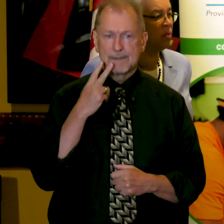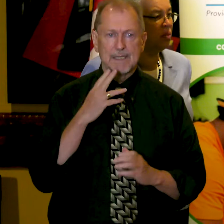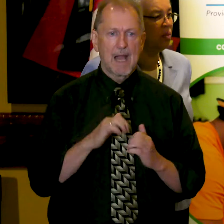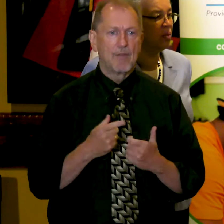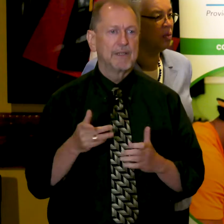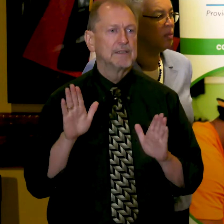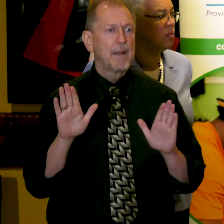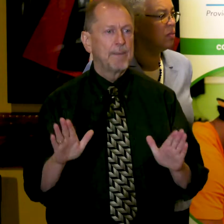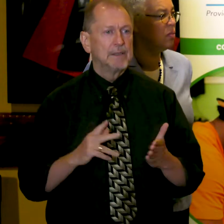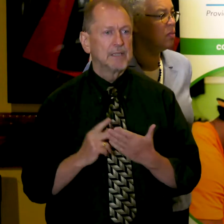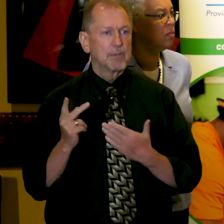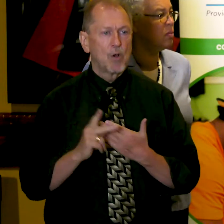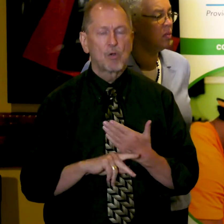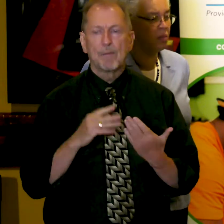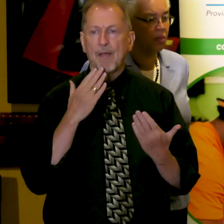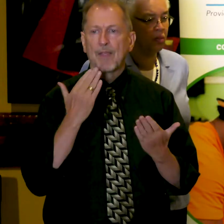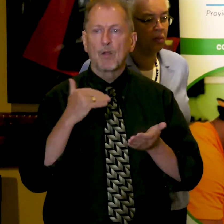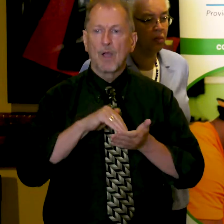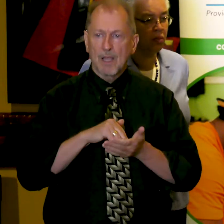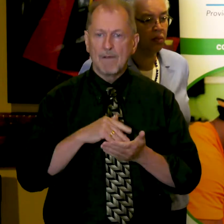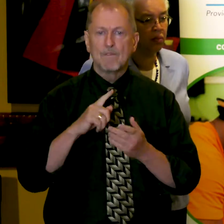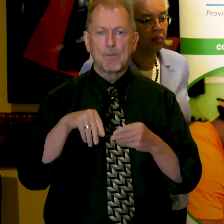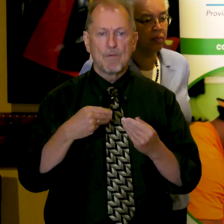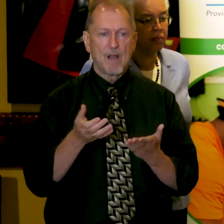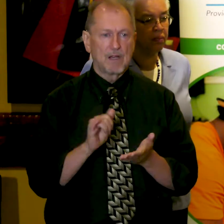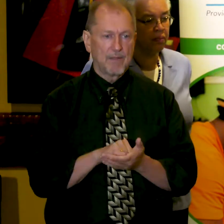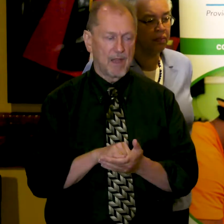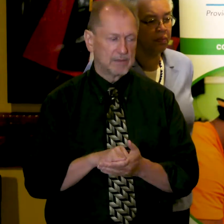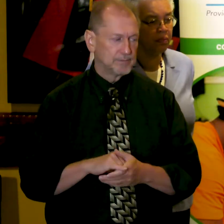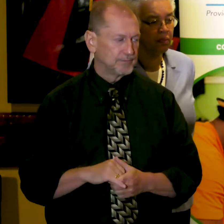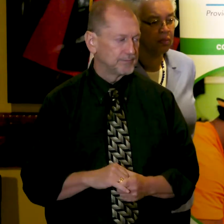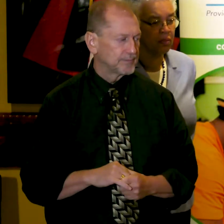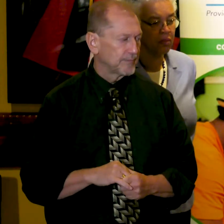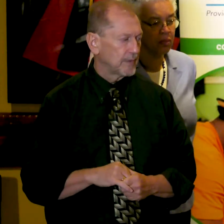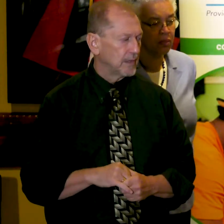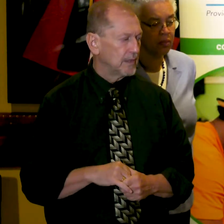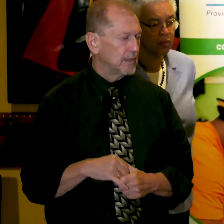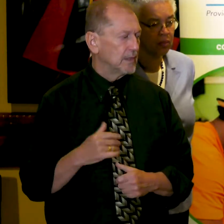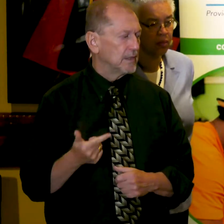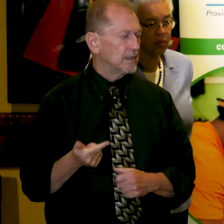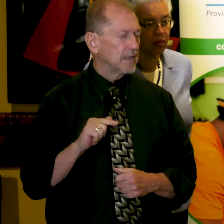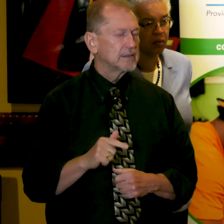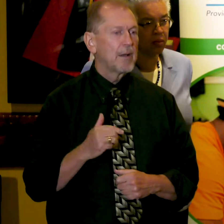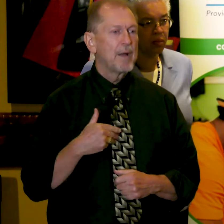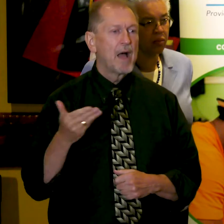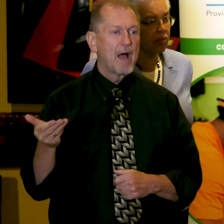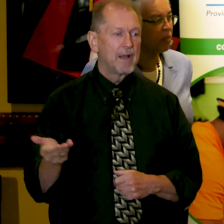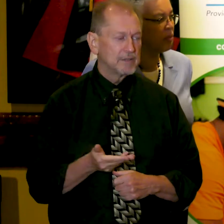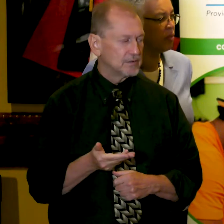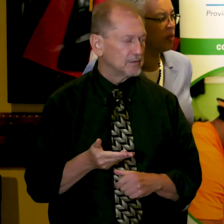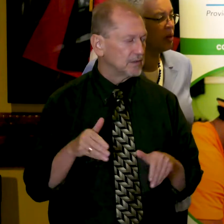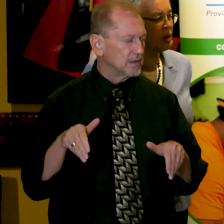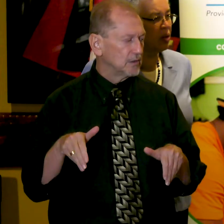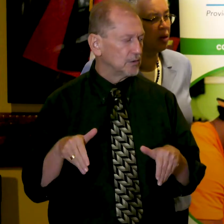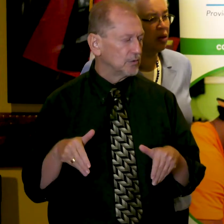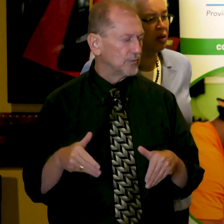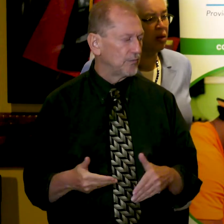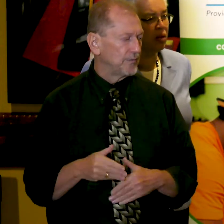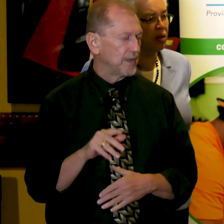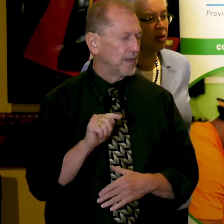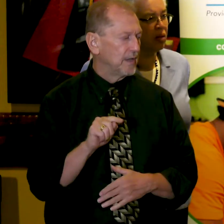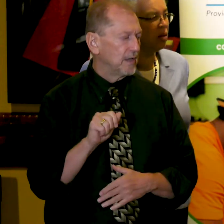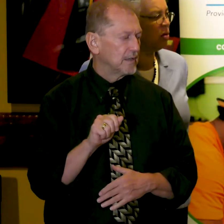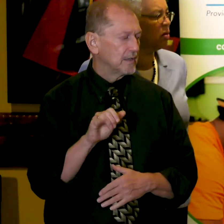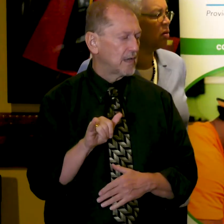thank you again for providing that help. Next up, I'd like to introduce Tania